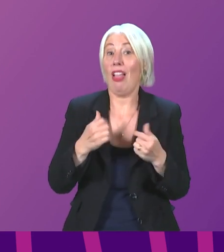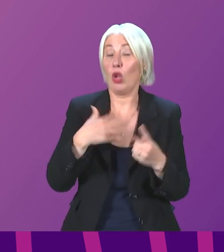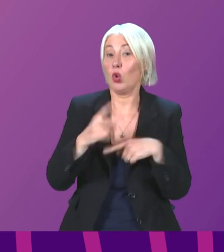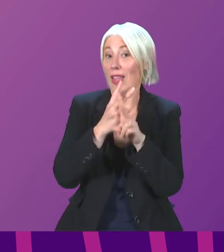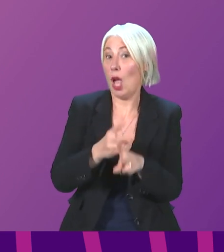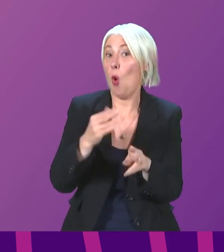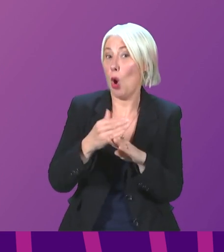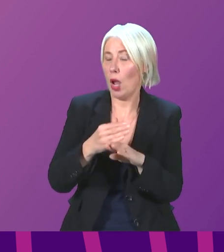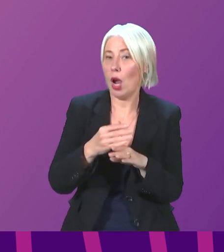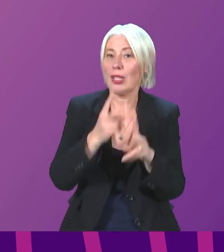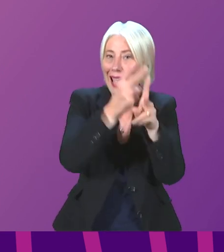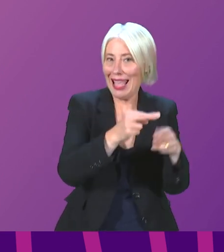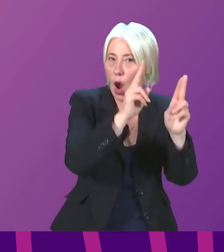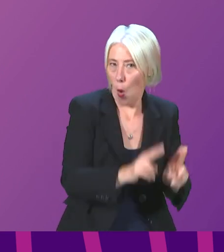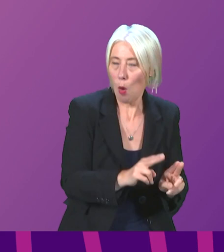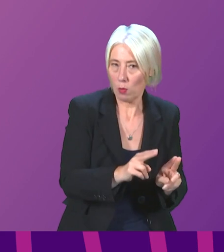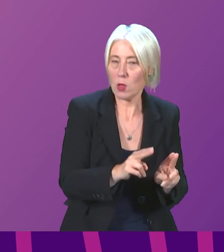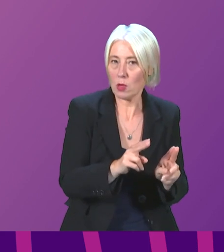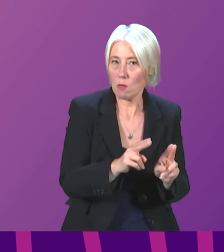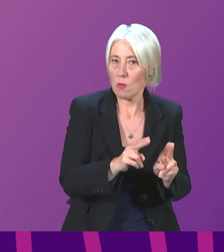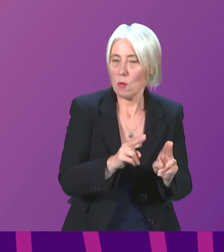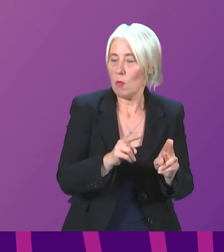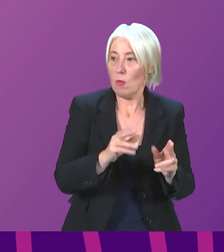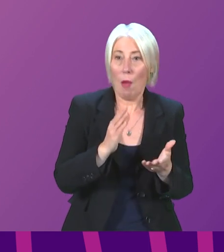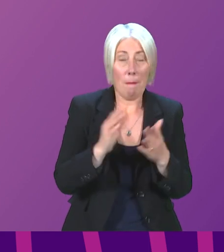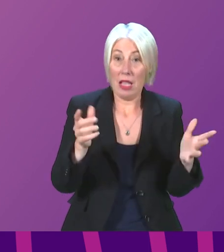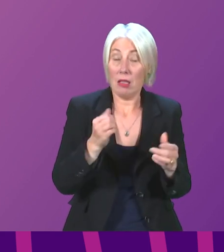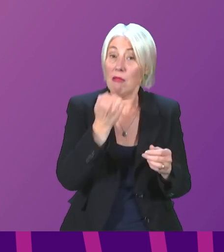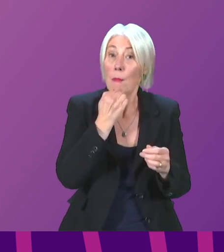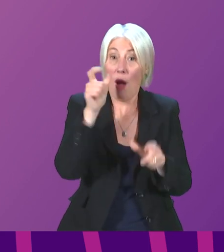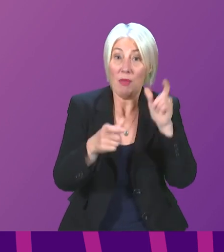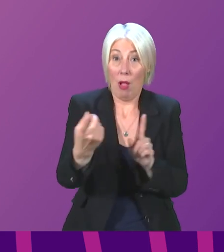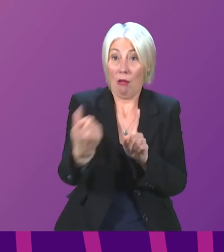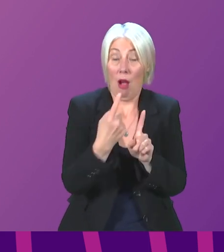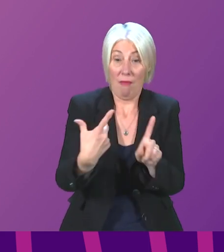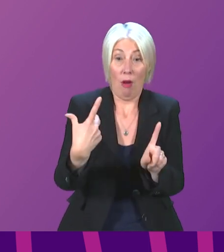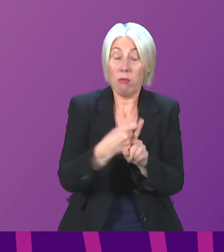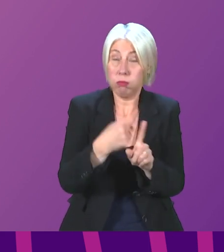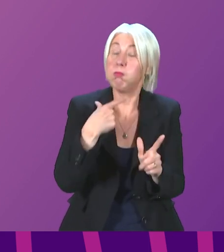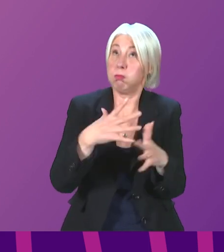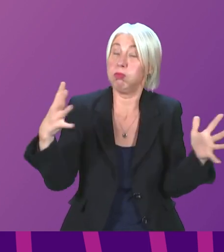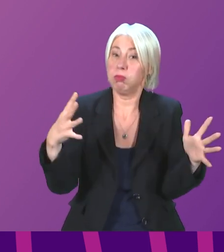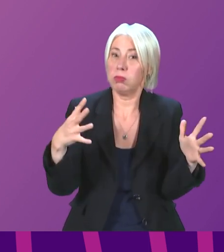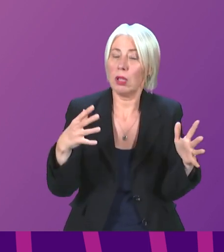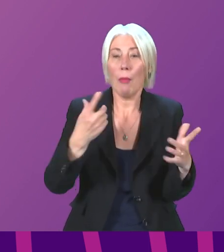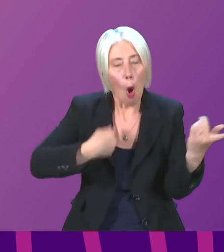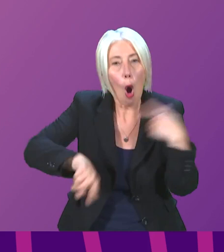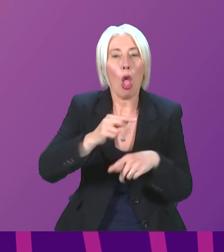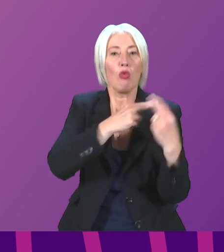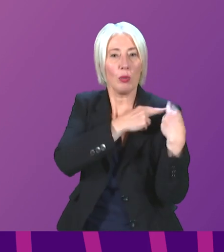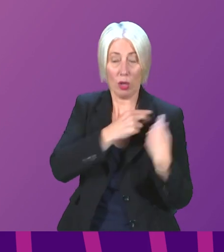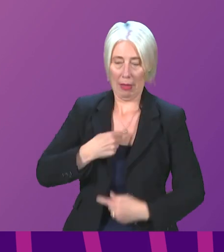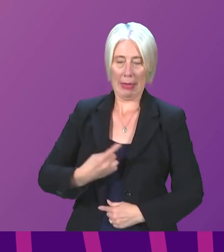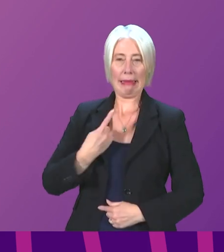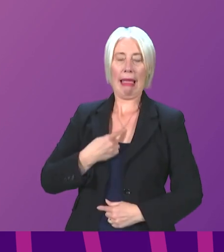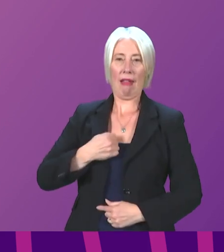work that's been done in care homes. It doesn't suggest that the uptake has been affected, but we'll not be complacent about that. We all have responsibility, primarily myself, of